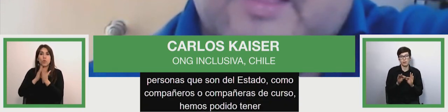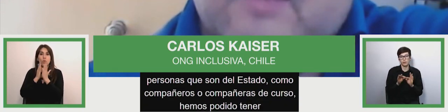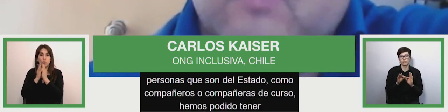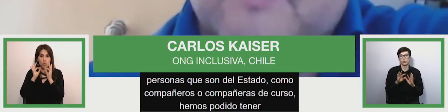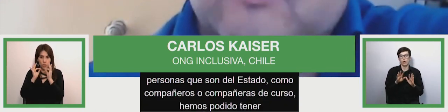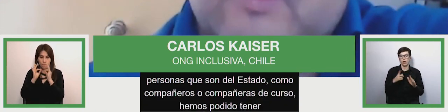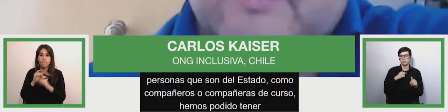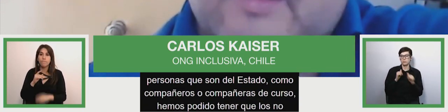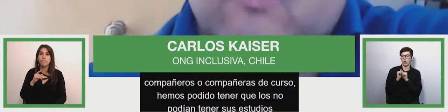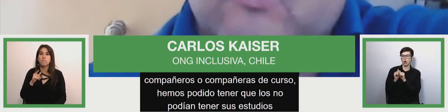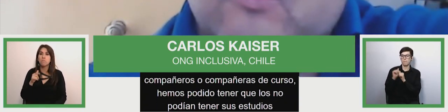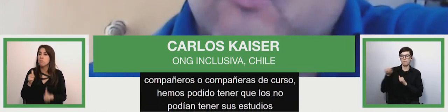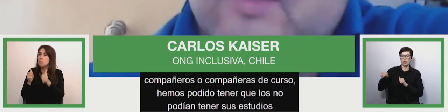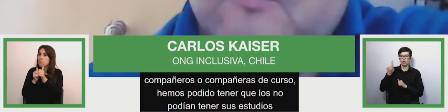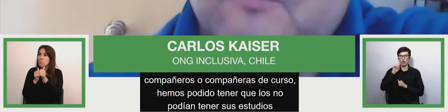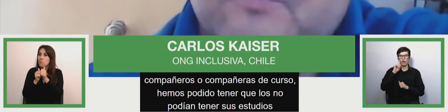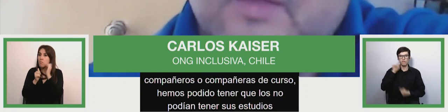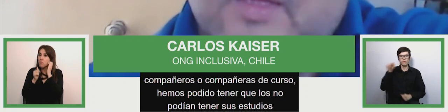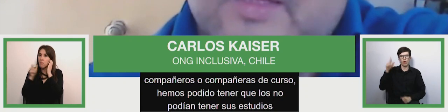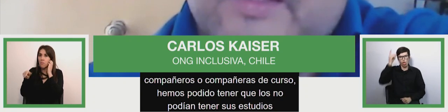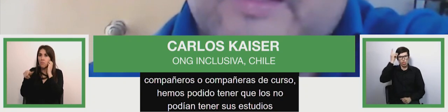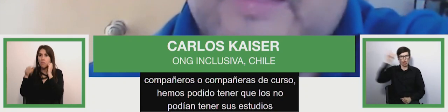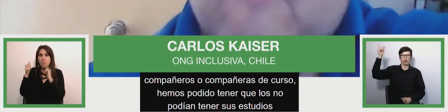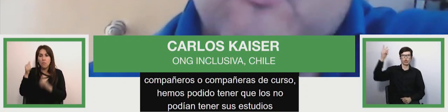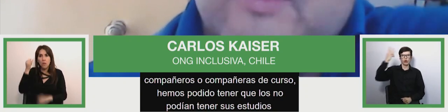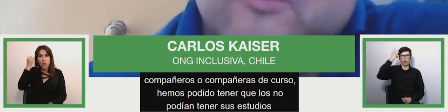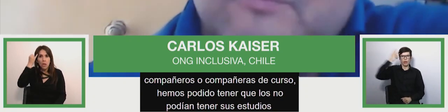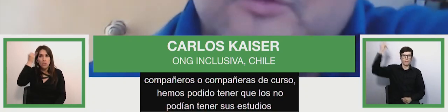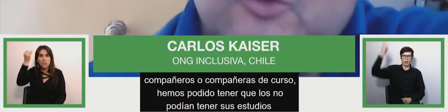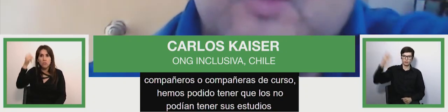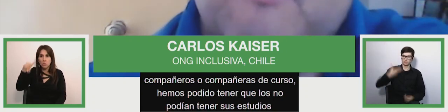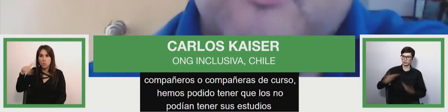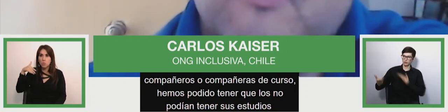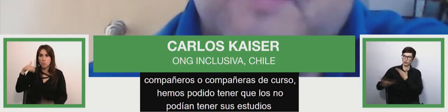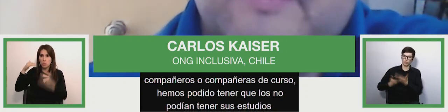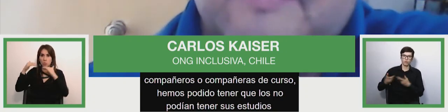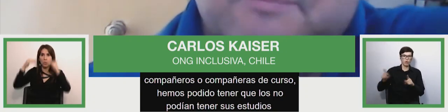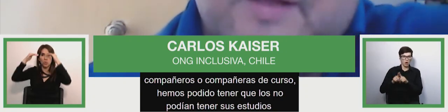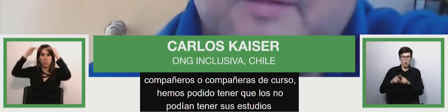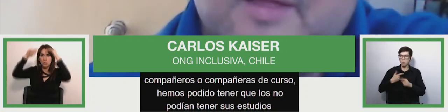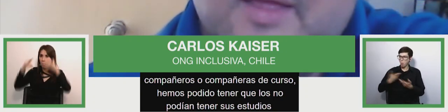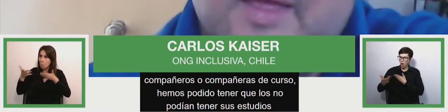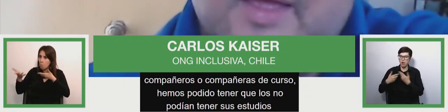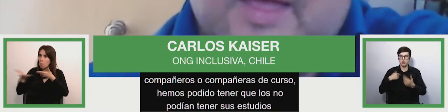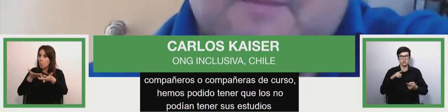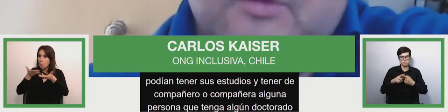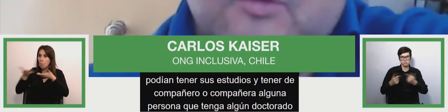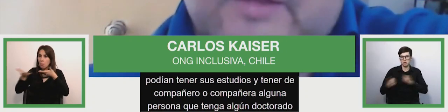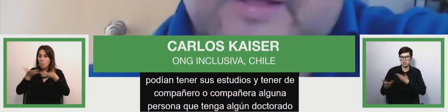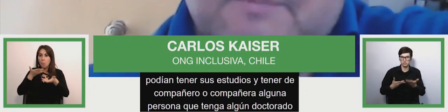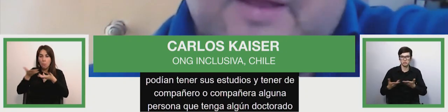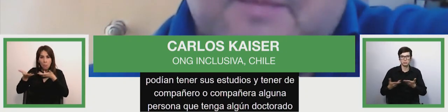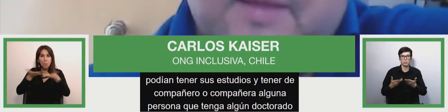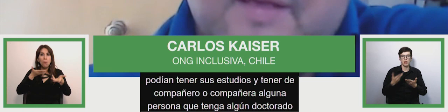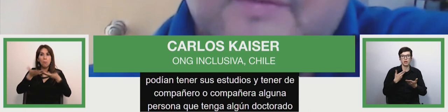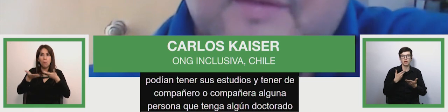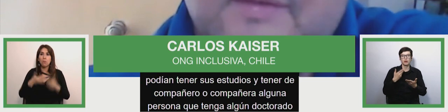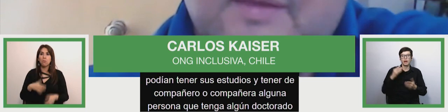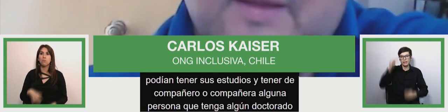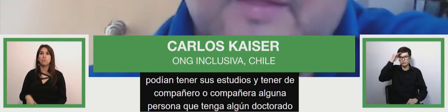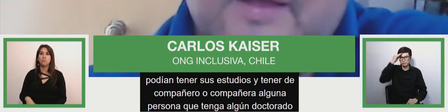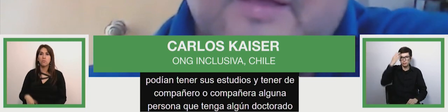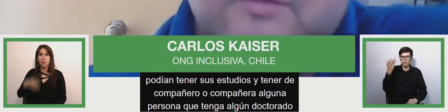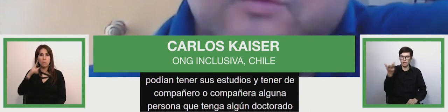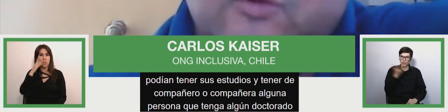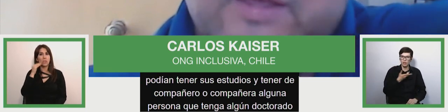different different courses we've been able to have we've not been able to finish their studies uh have